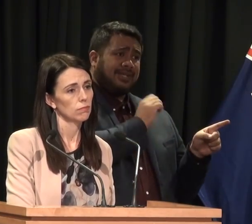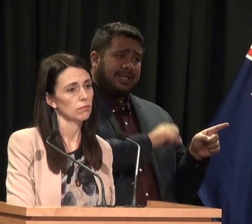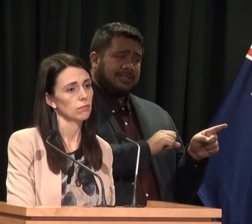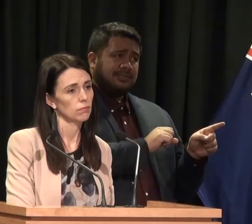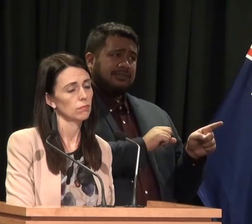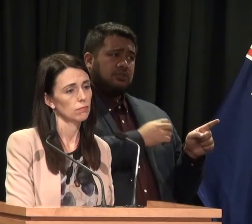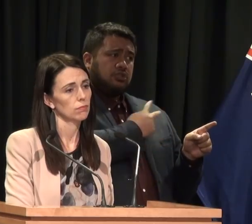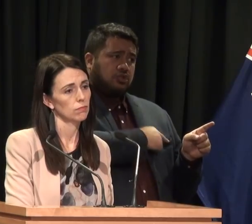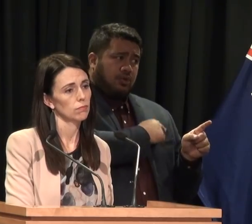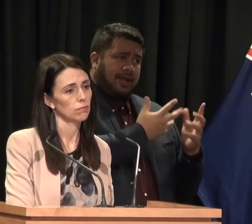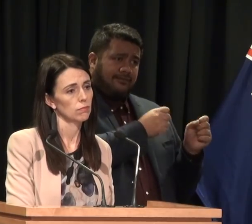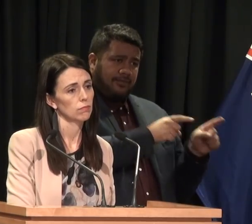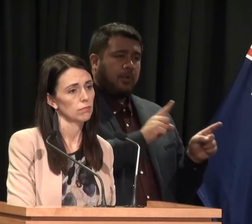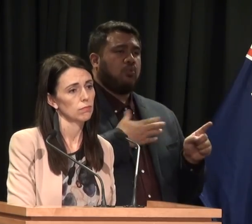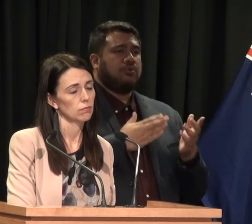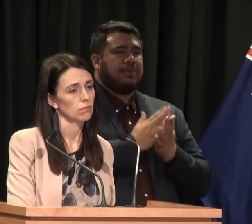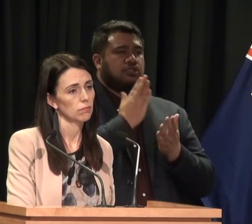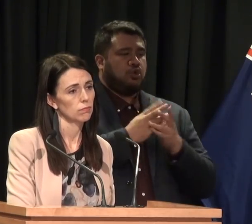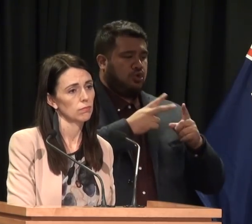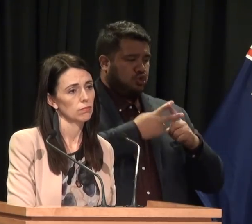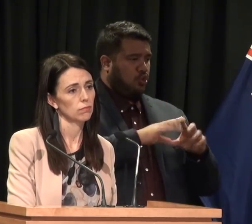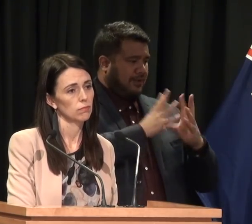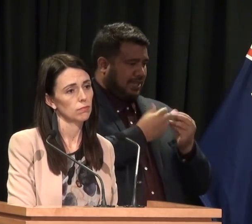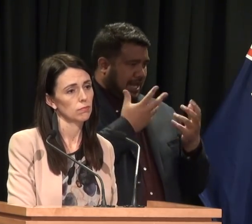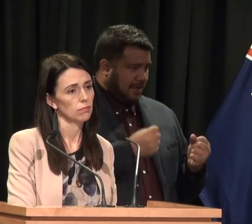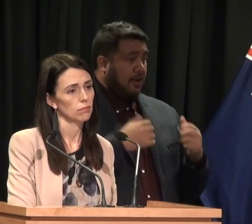secure, but needs to ensure that we have all of the tools in play.